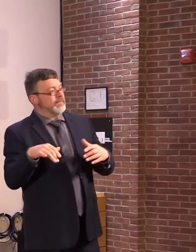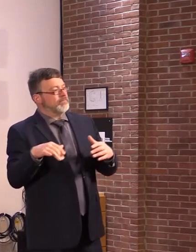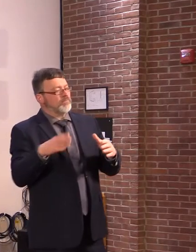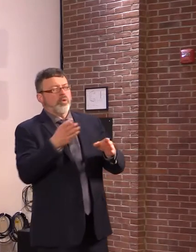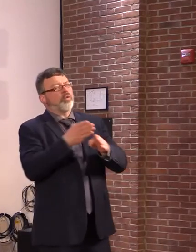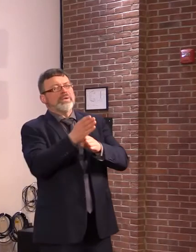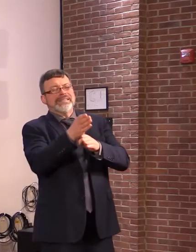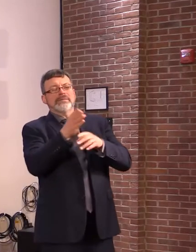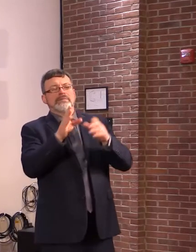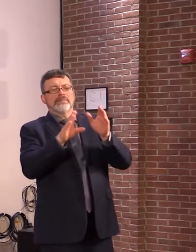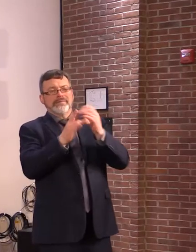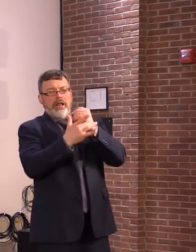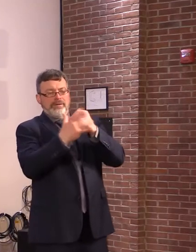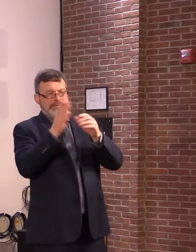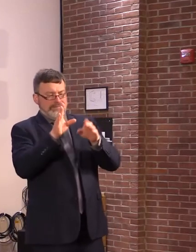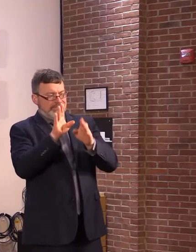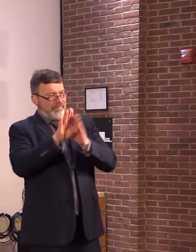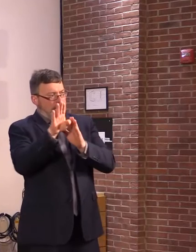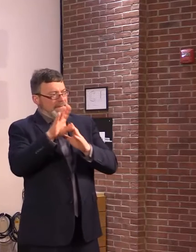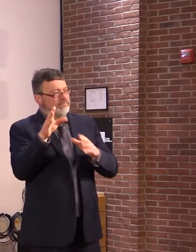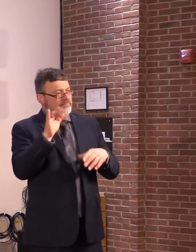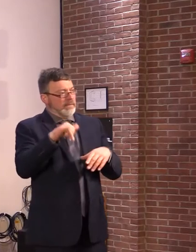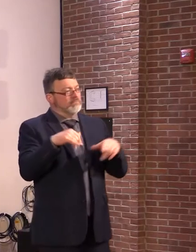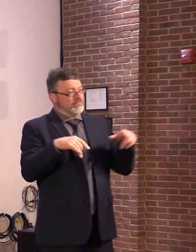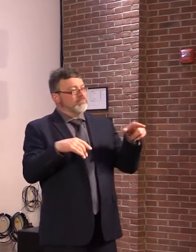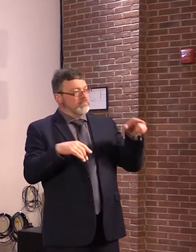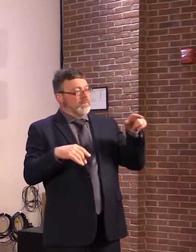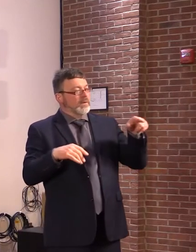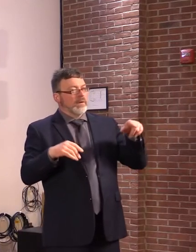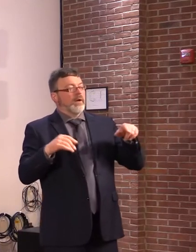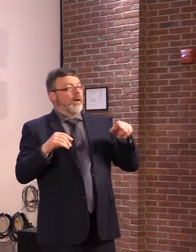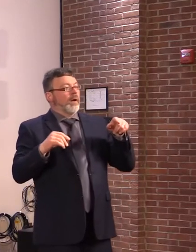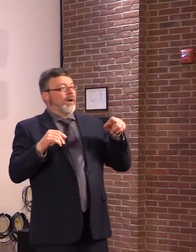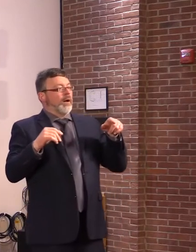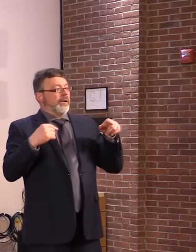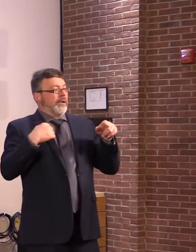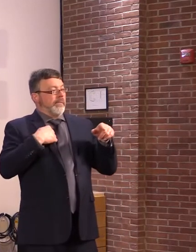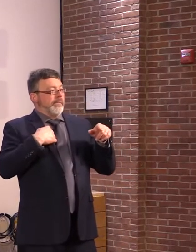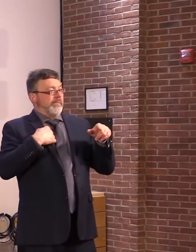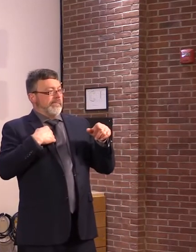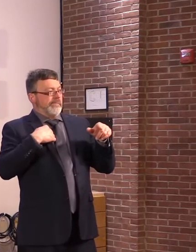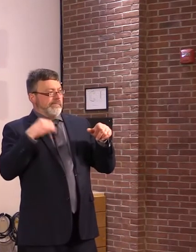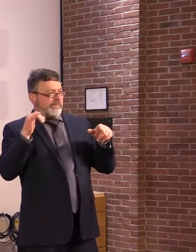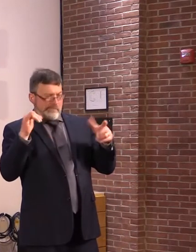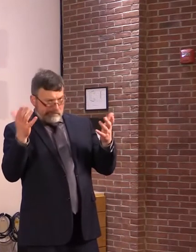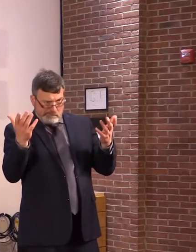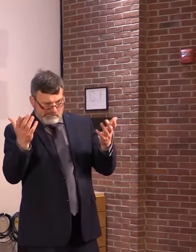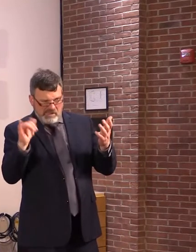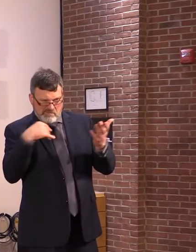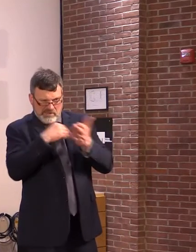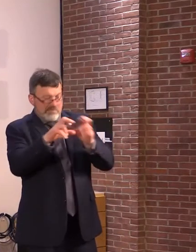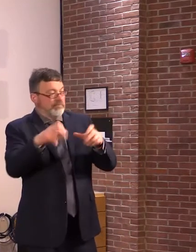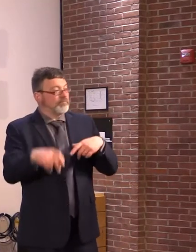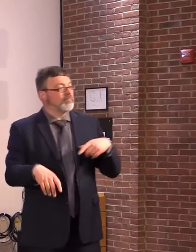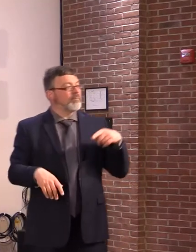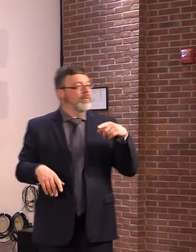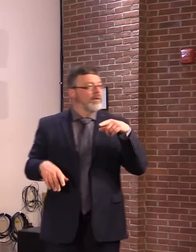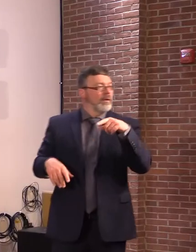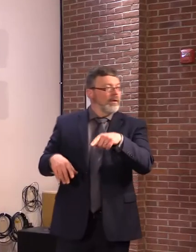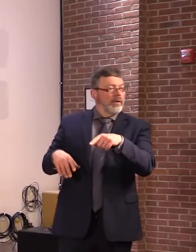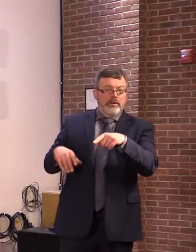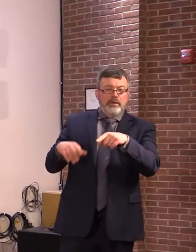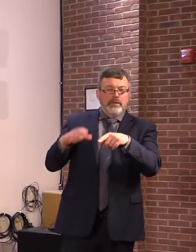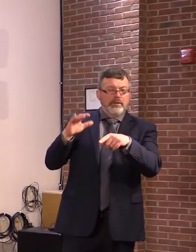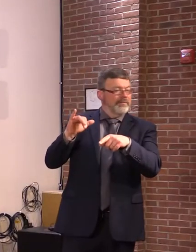optimistic right now about a path forward to being able to support spending package and tax plan.